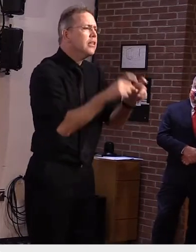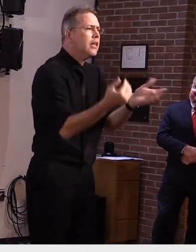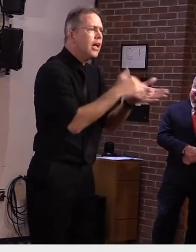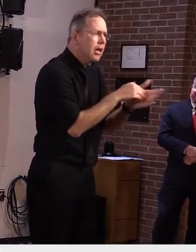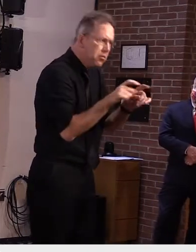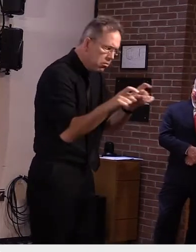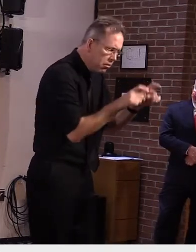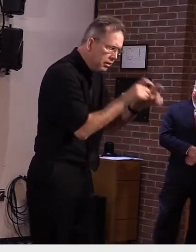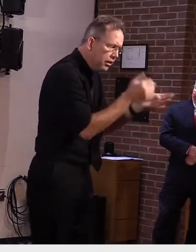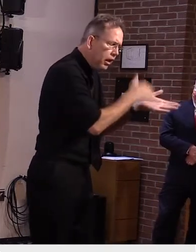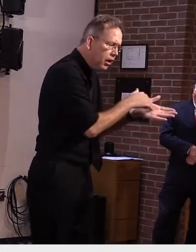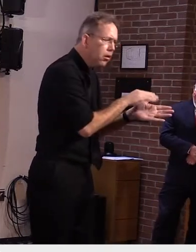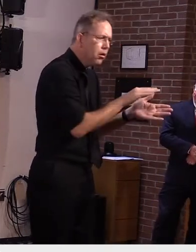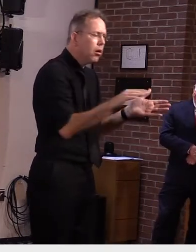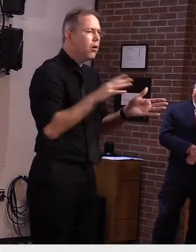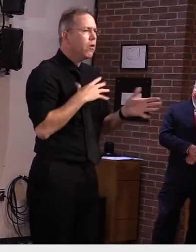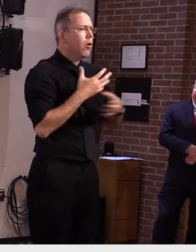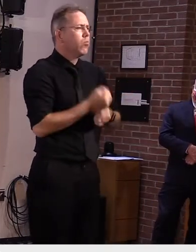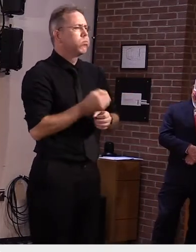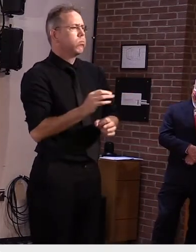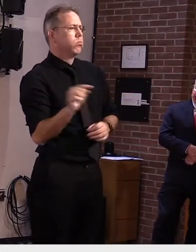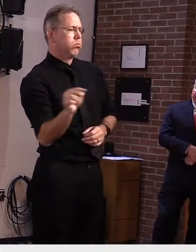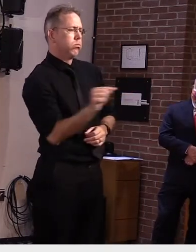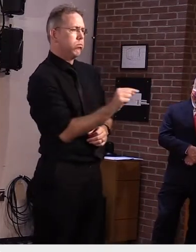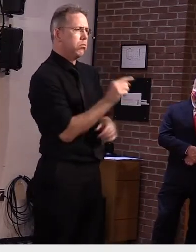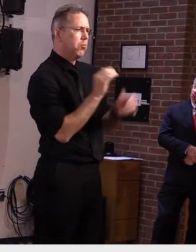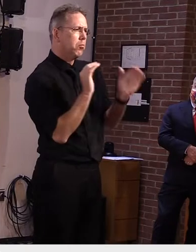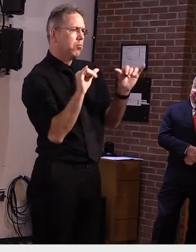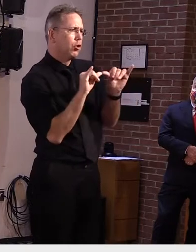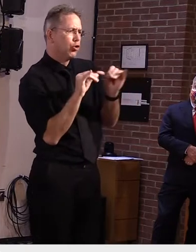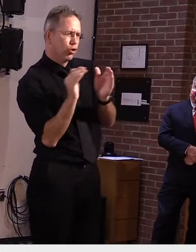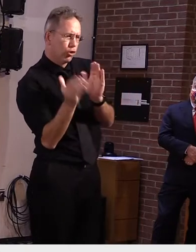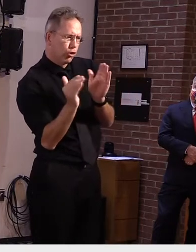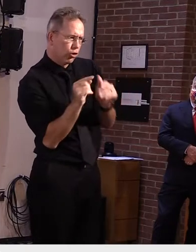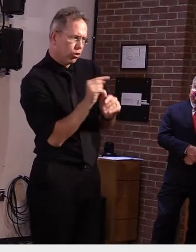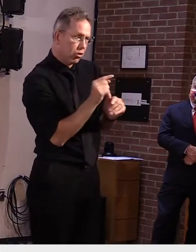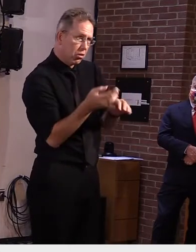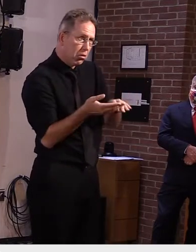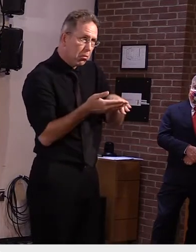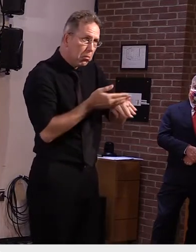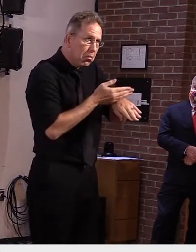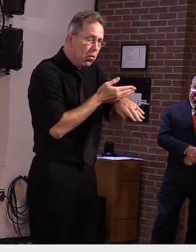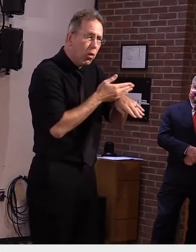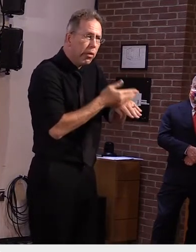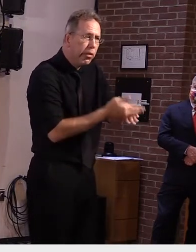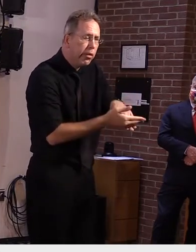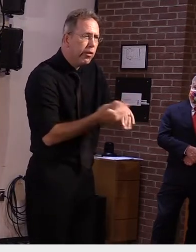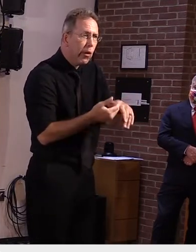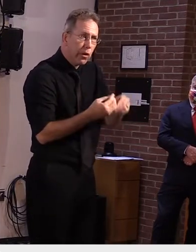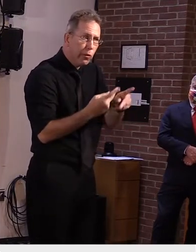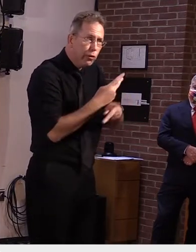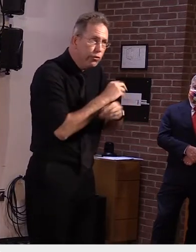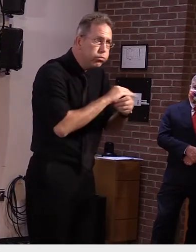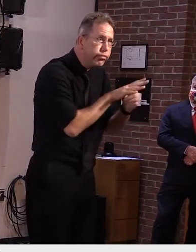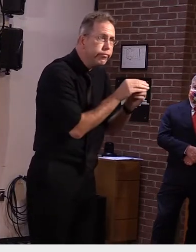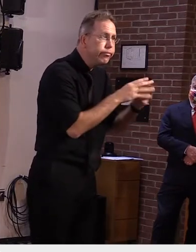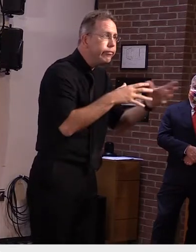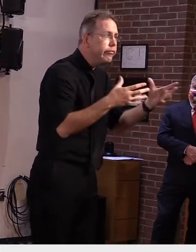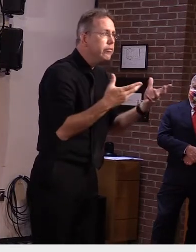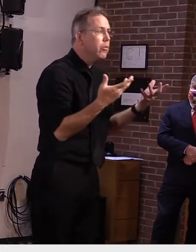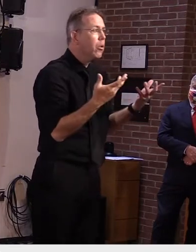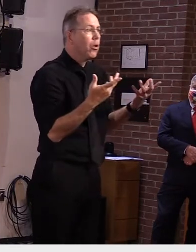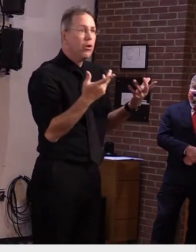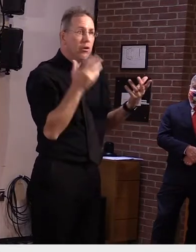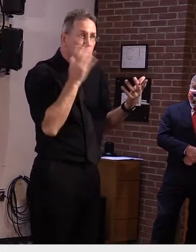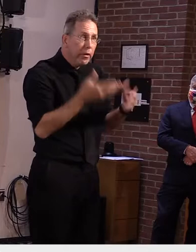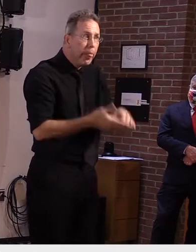infection coming into the state but if if someone is having a test after traveling immediately getting off an aircraft that